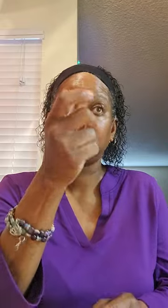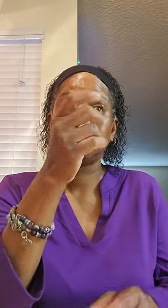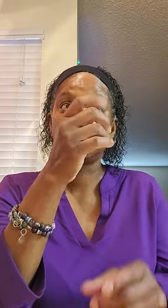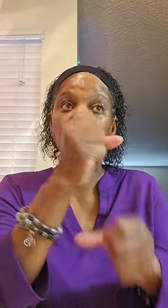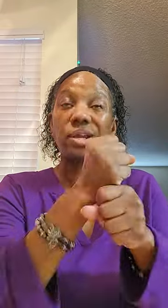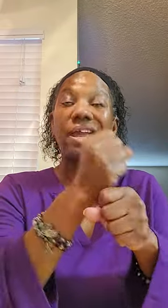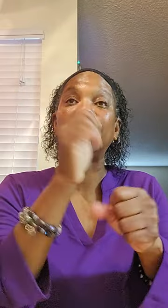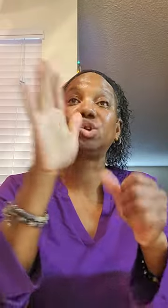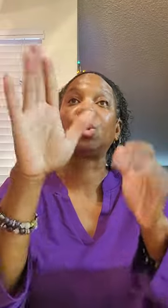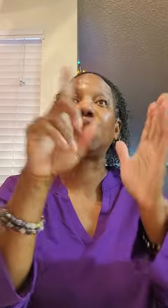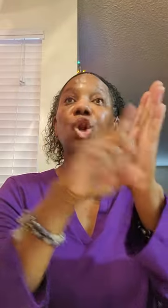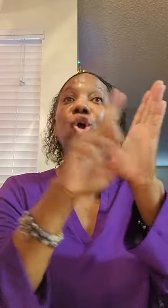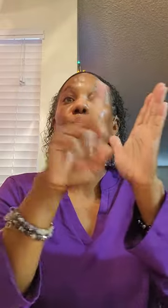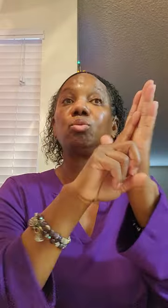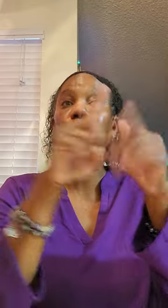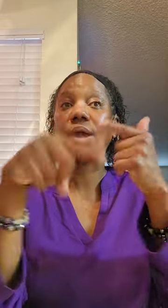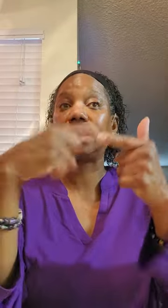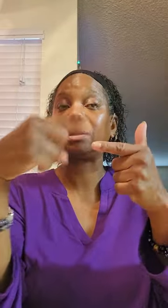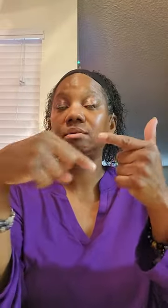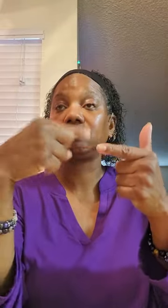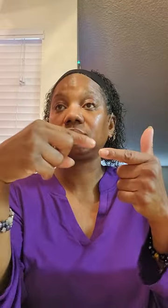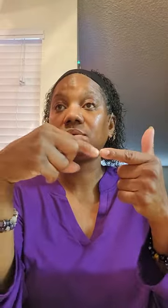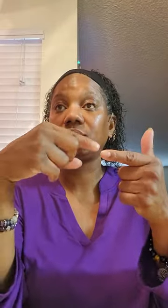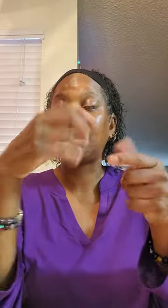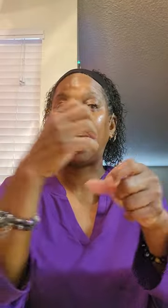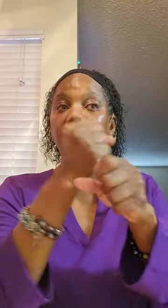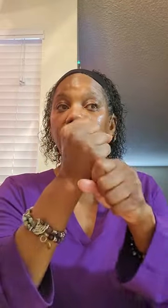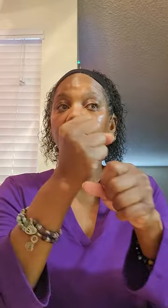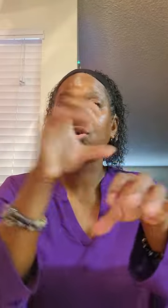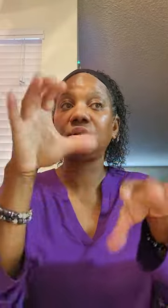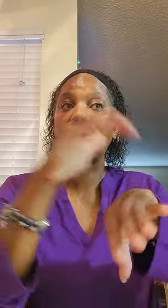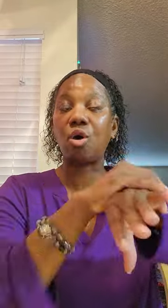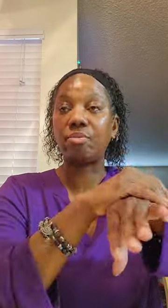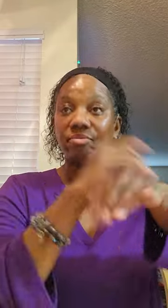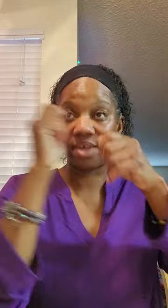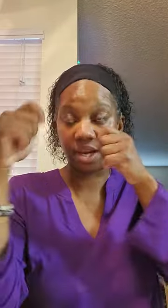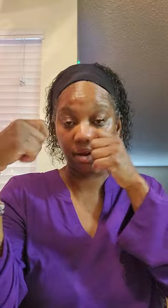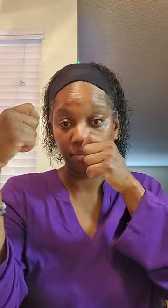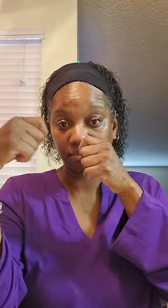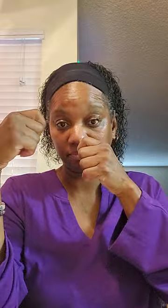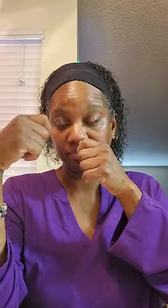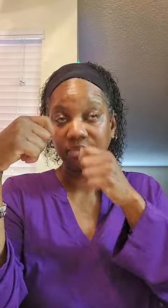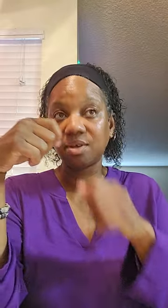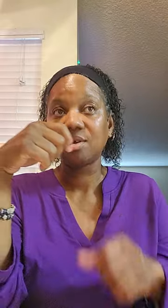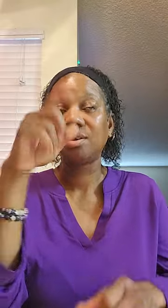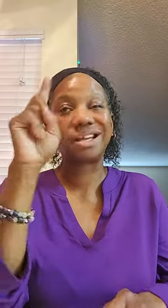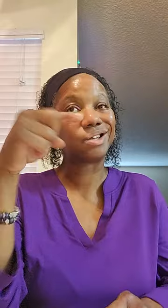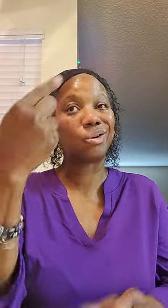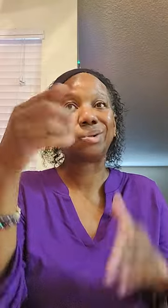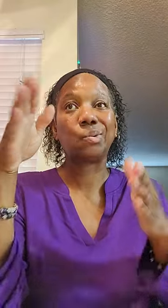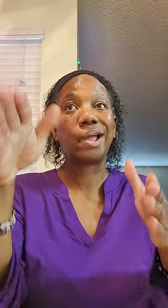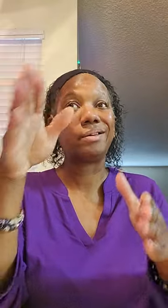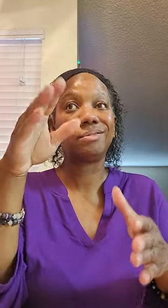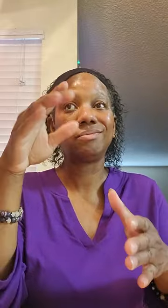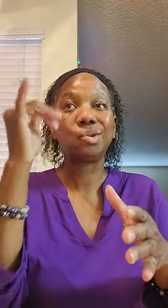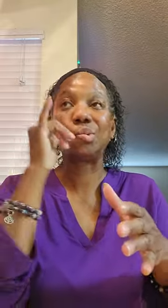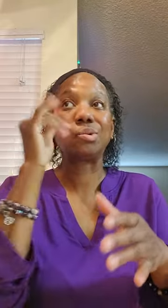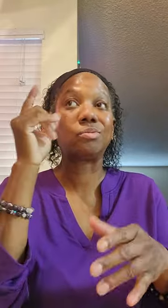So you can get your alert when I get on the video. That's the only way you will